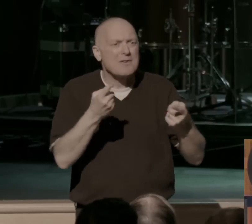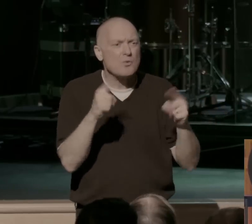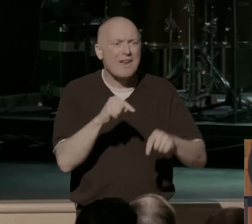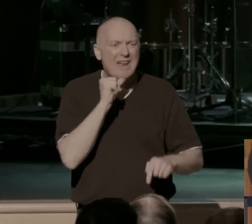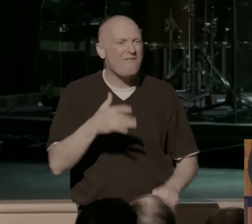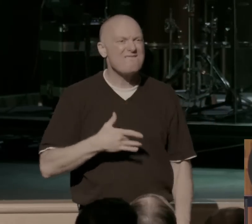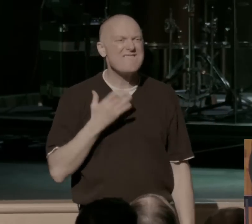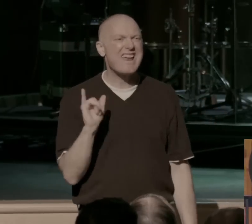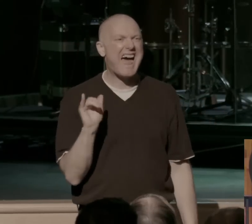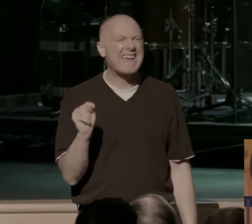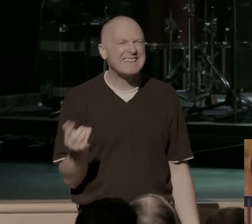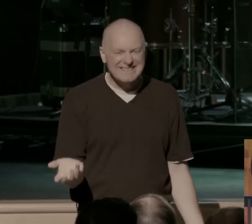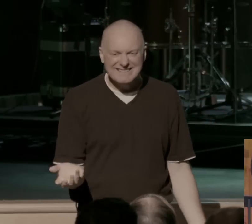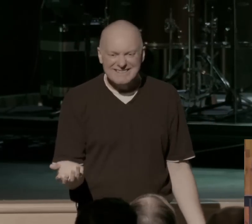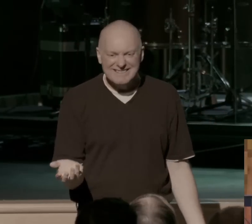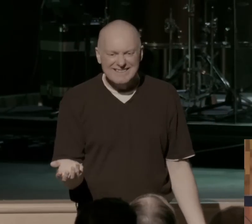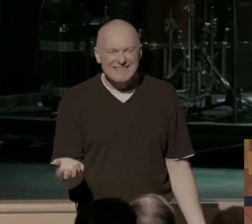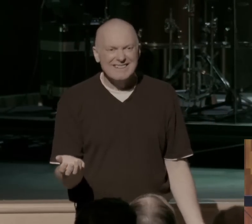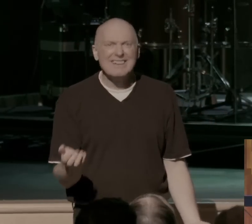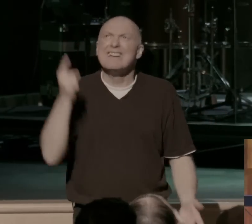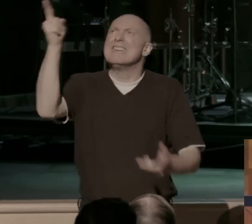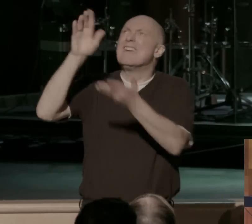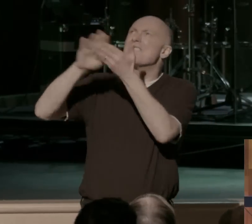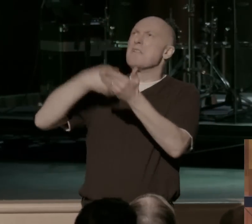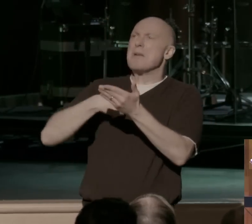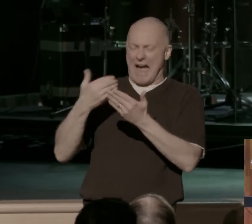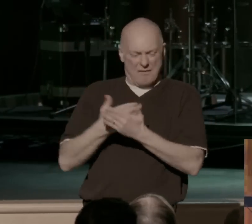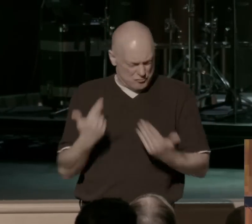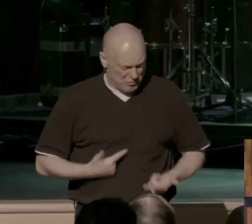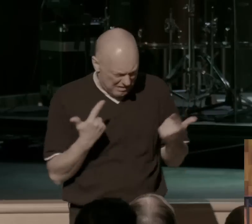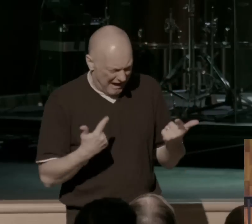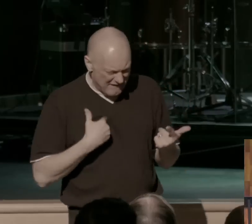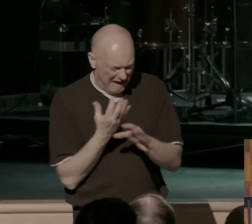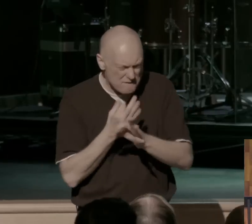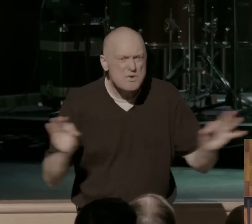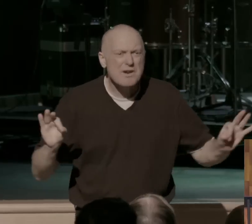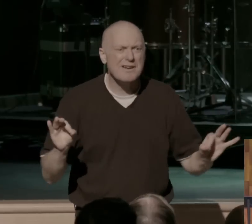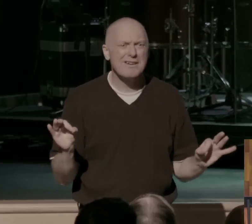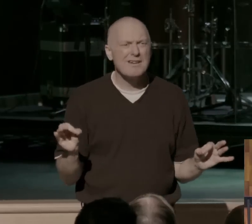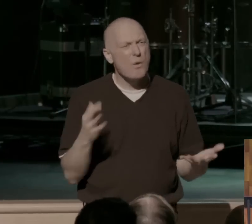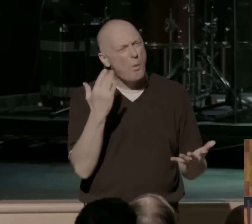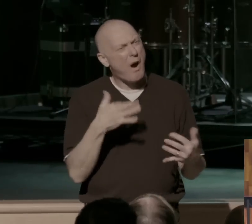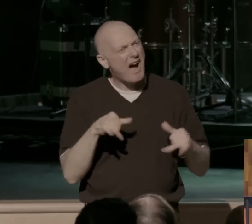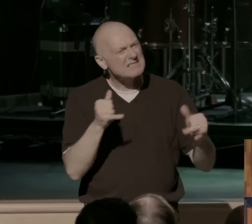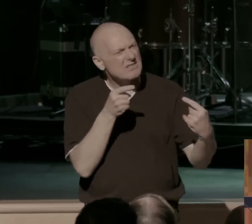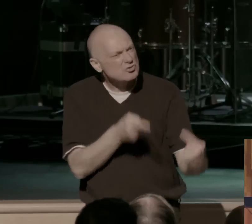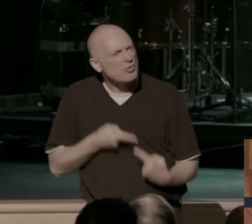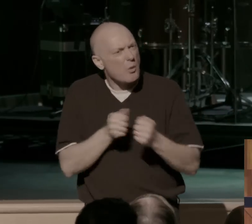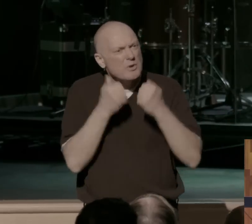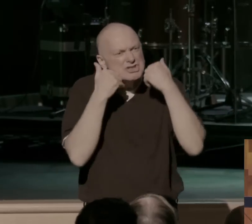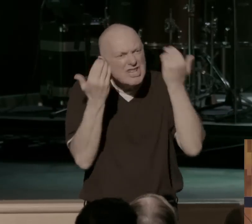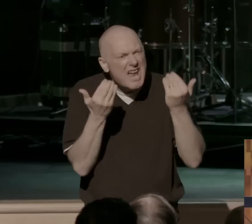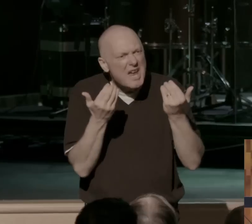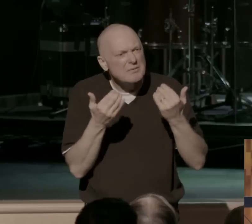Like, why, if I'm forgiven, if I have new life, if I've been set free, why do I still struggle with shame and with guilt and with hurt?